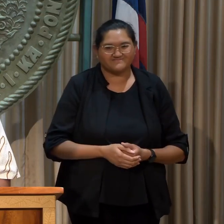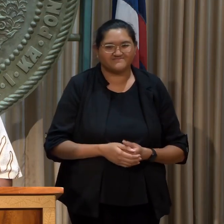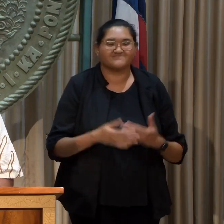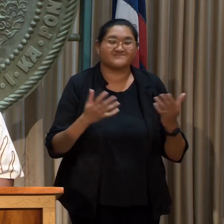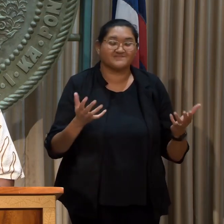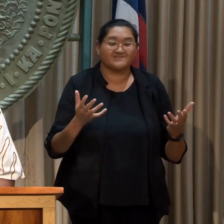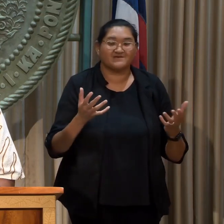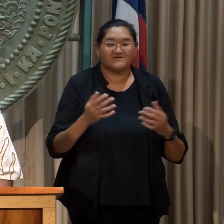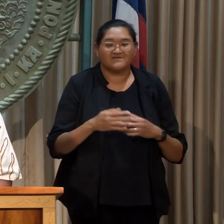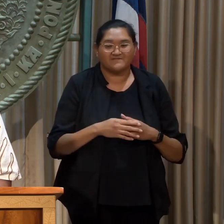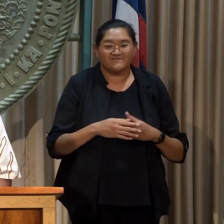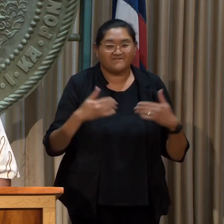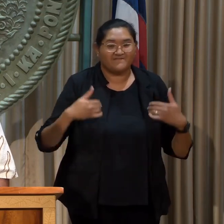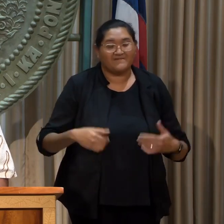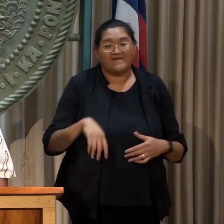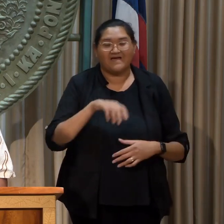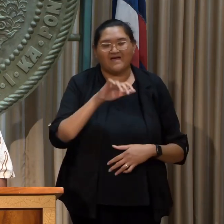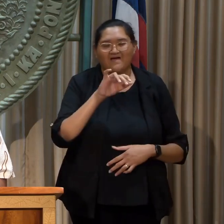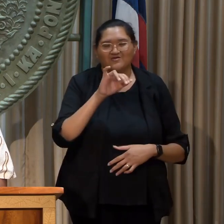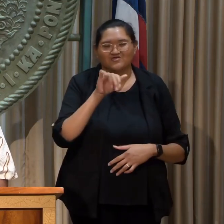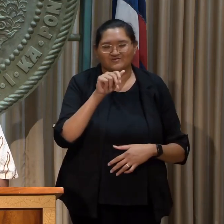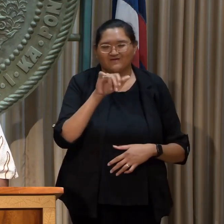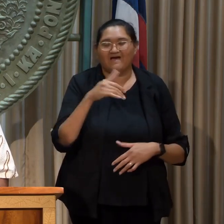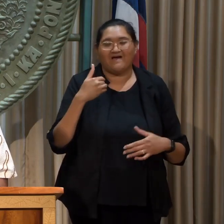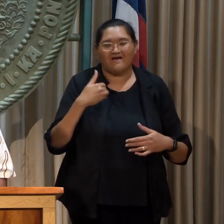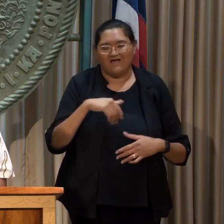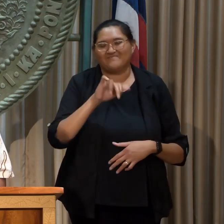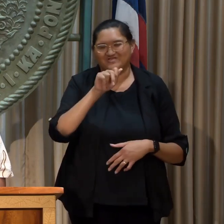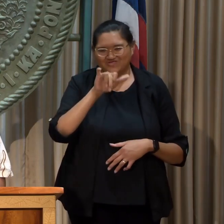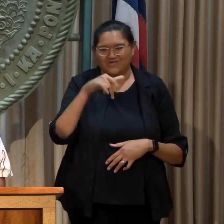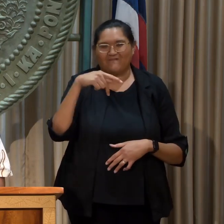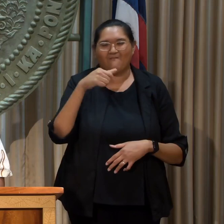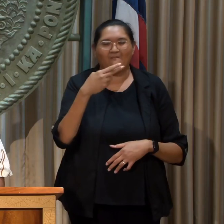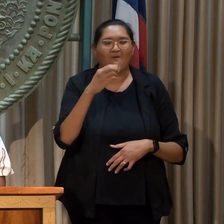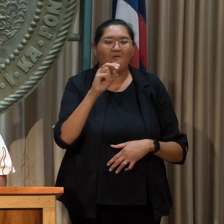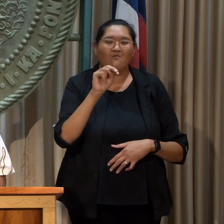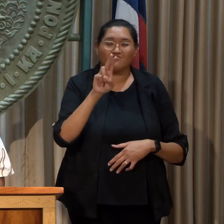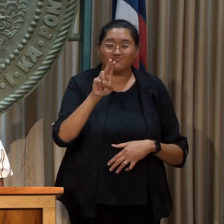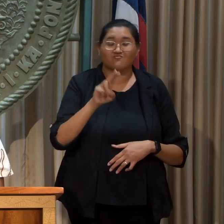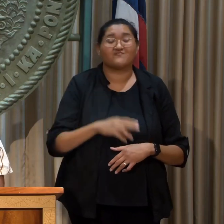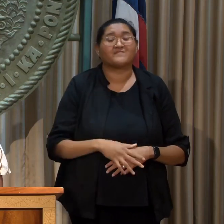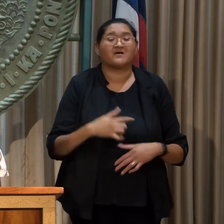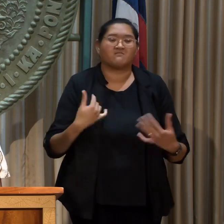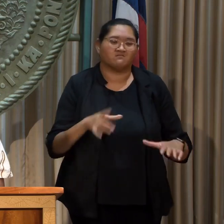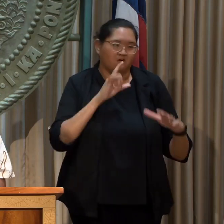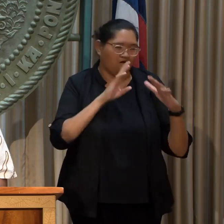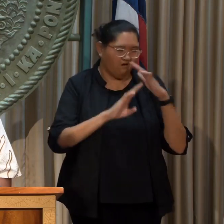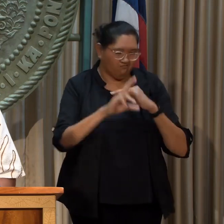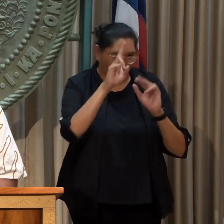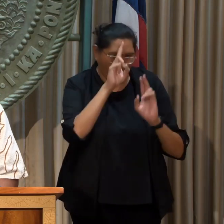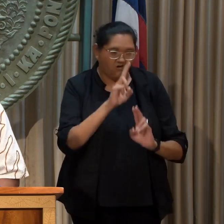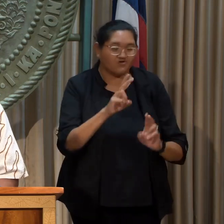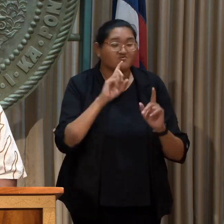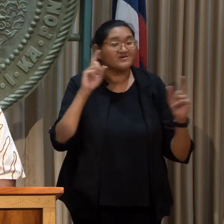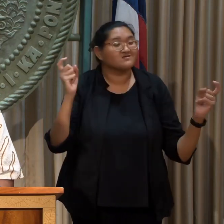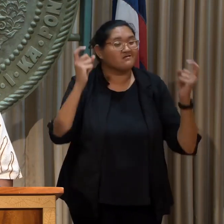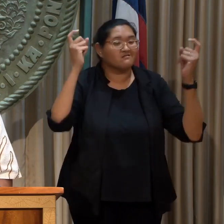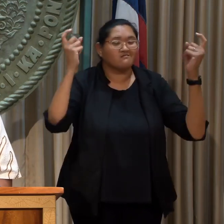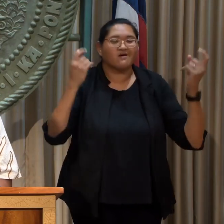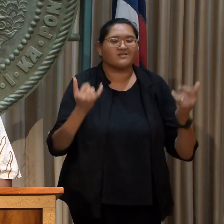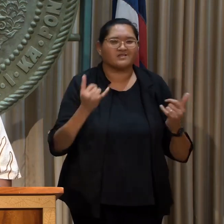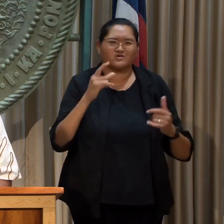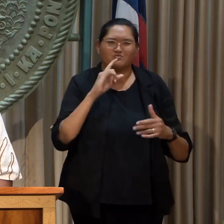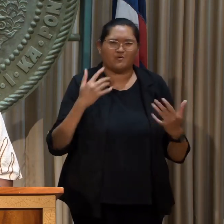I am Japheth Pahono Komen, and I am humbly honored to celebrate this